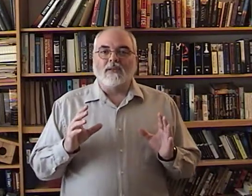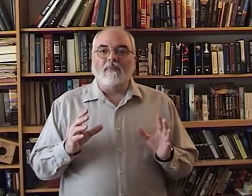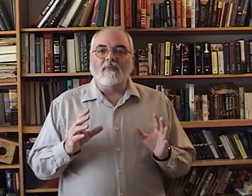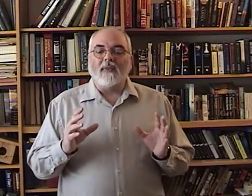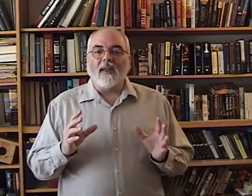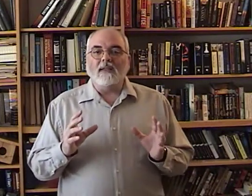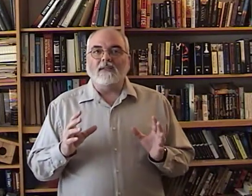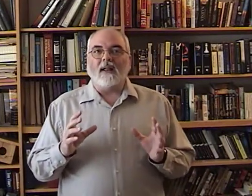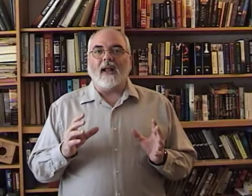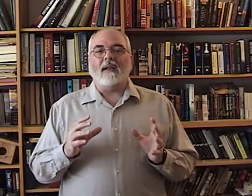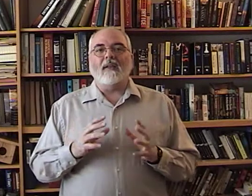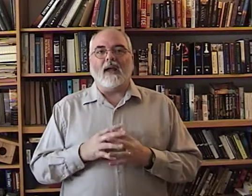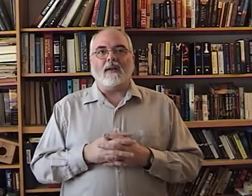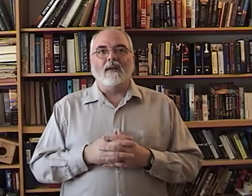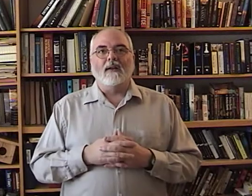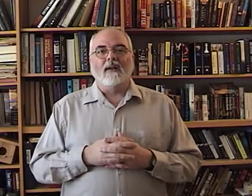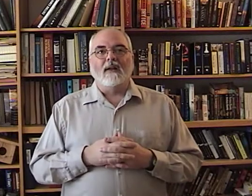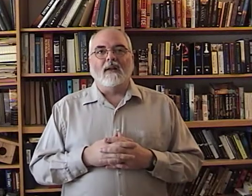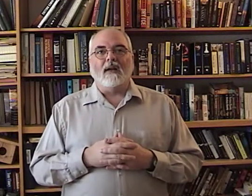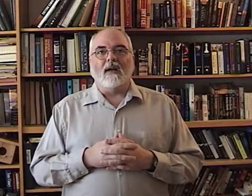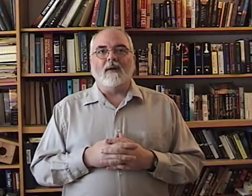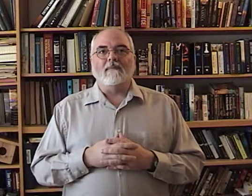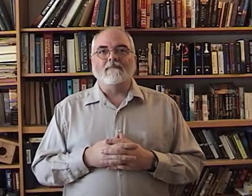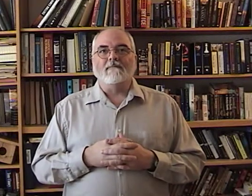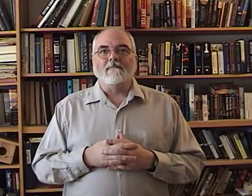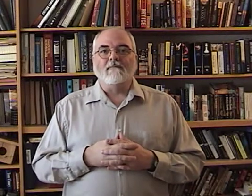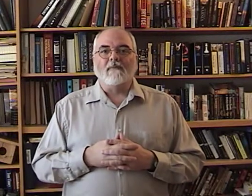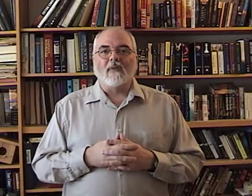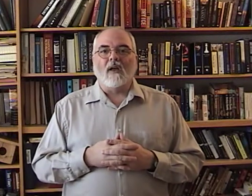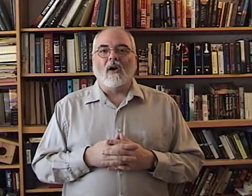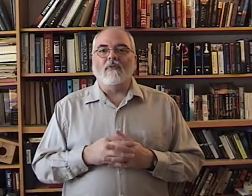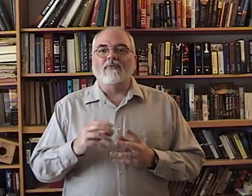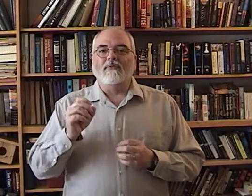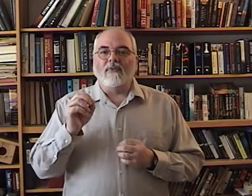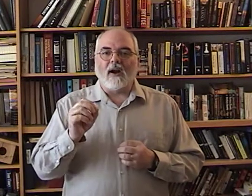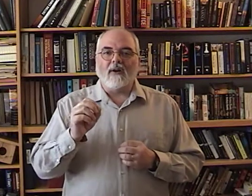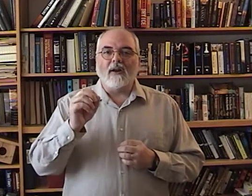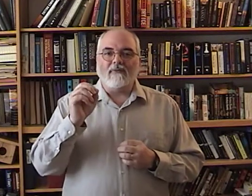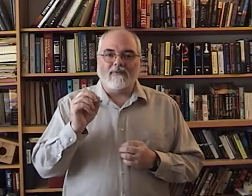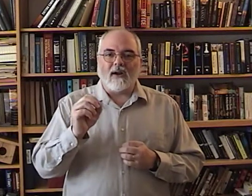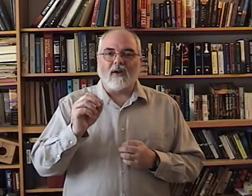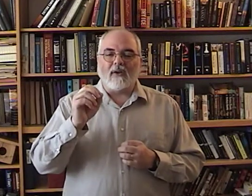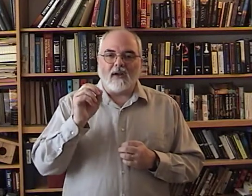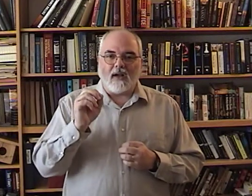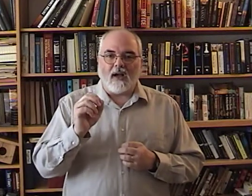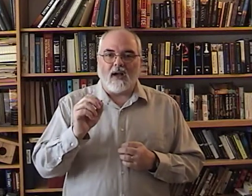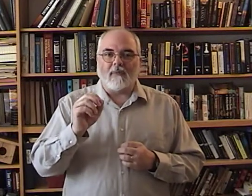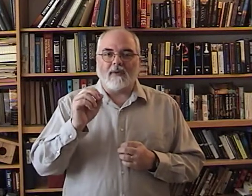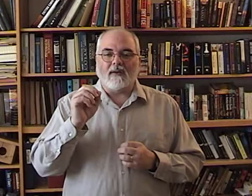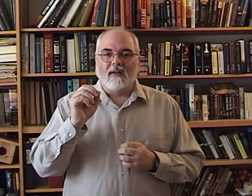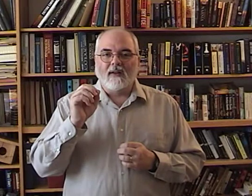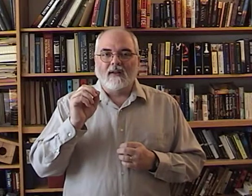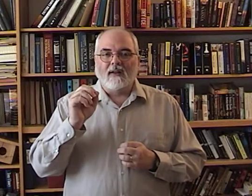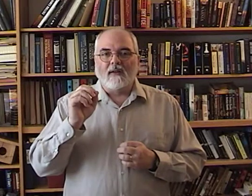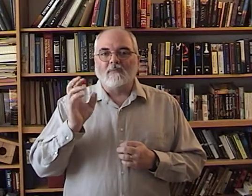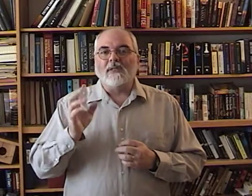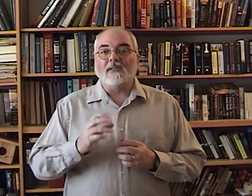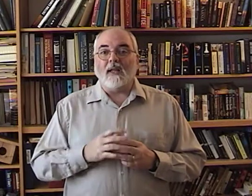some things that are very, very common mistakes.